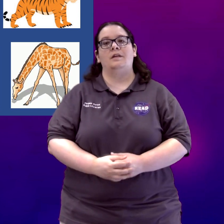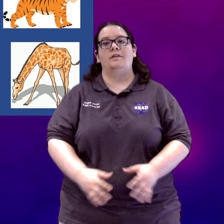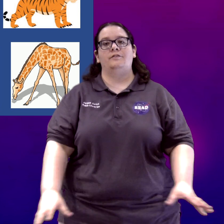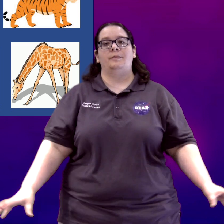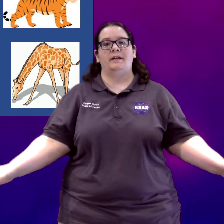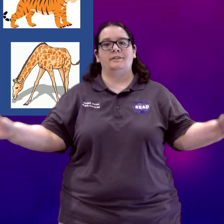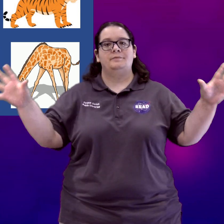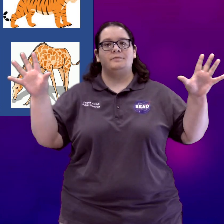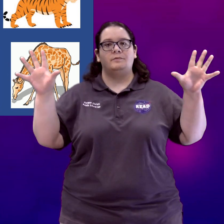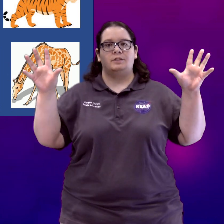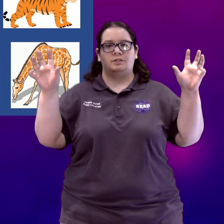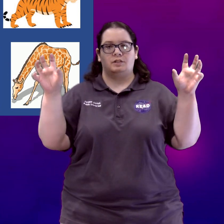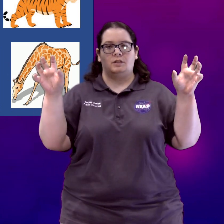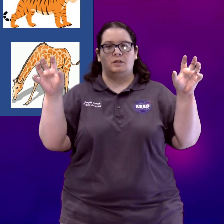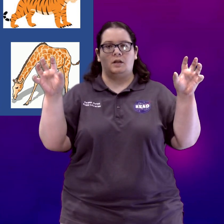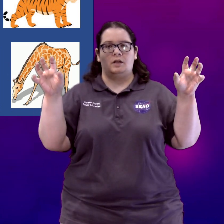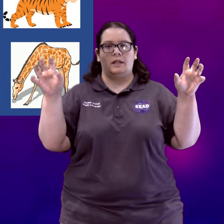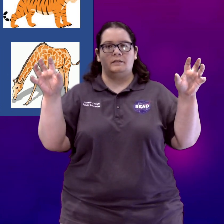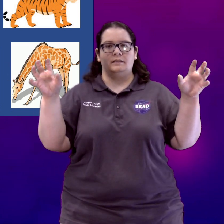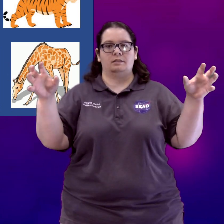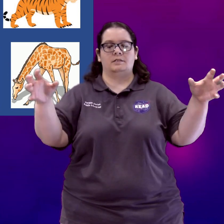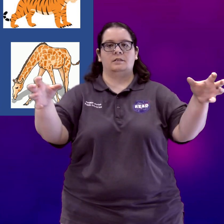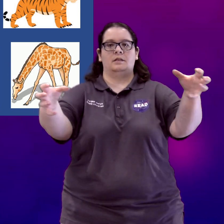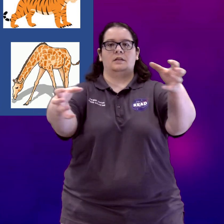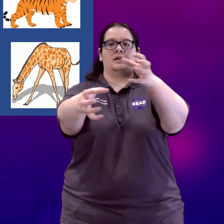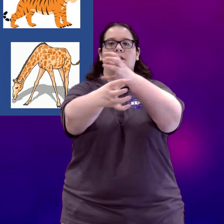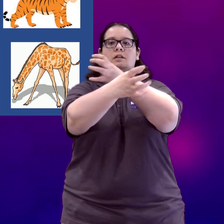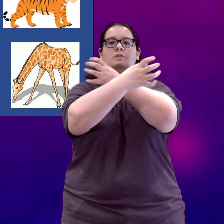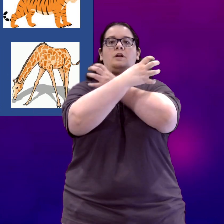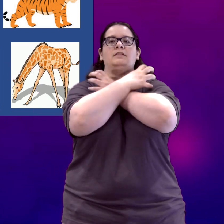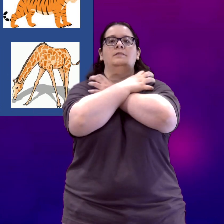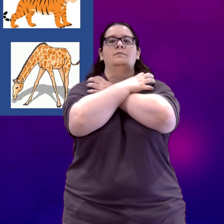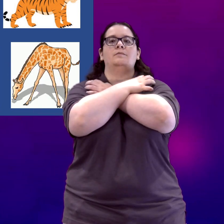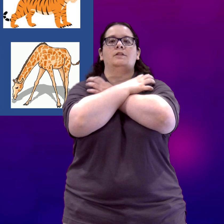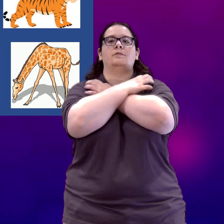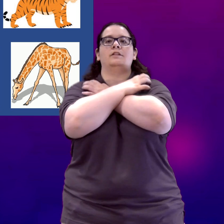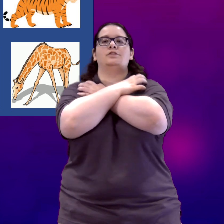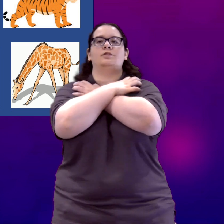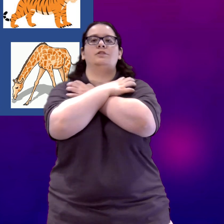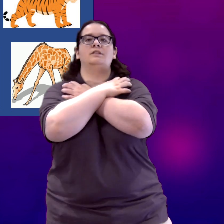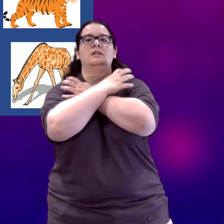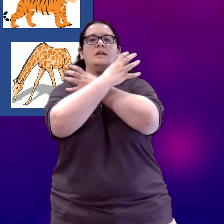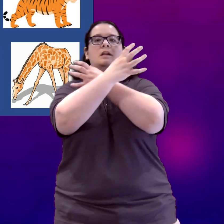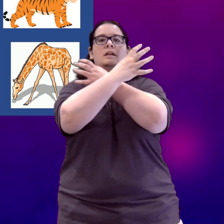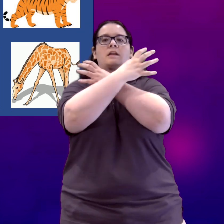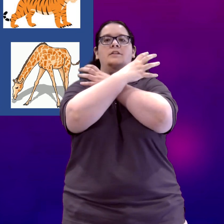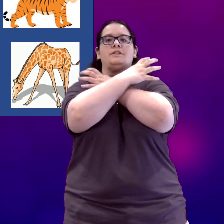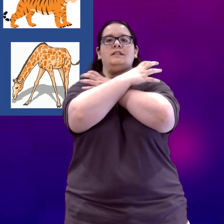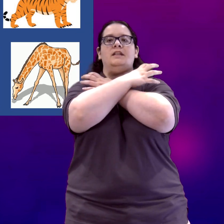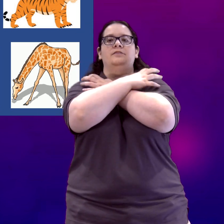For bear, we're just going to claw our hands and cross them, put them right at your shoulders, and you just kind of